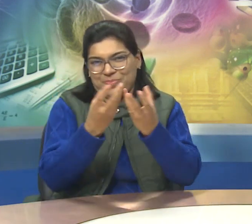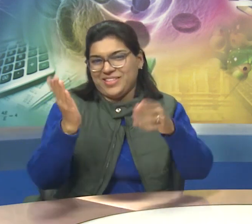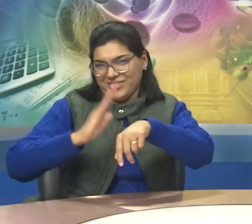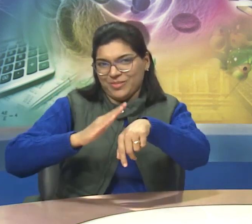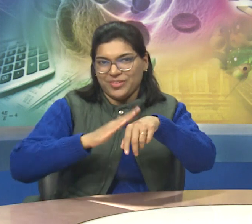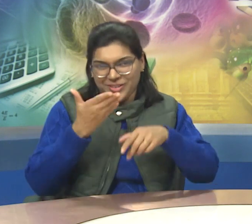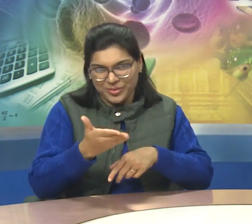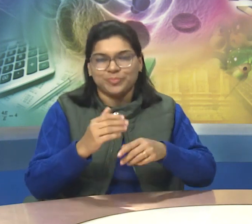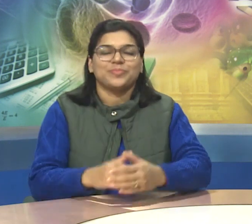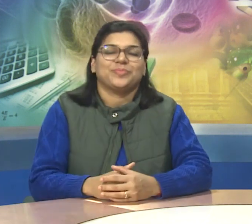a part.